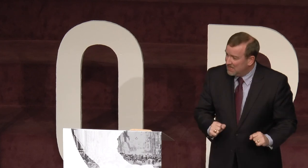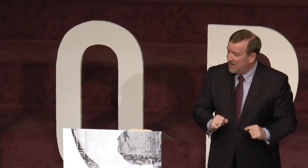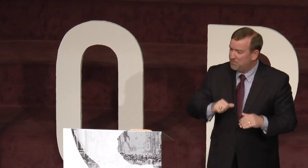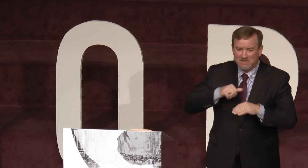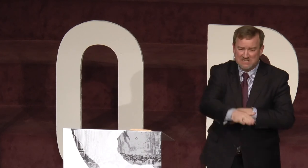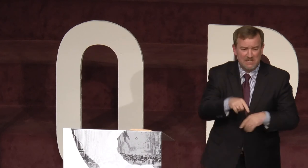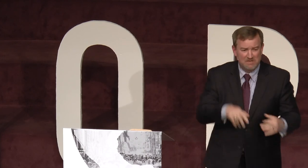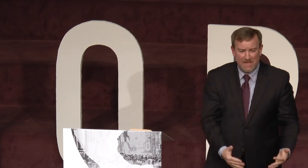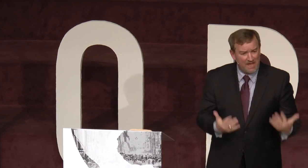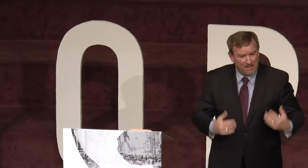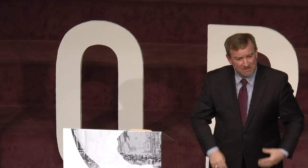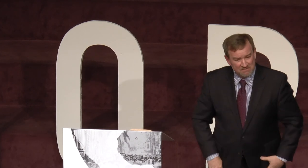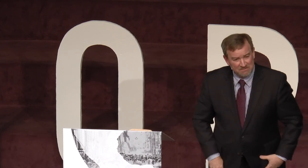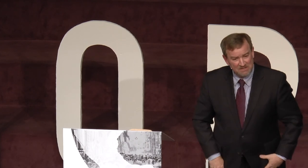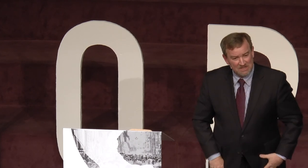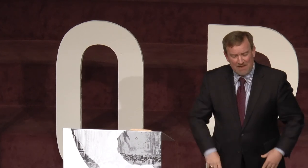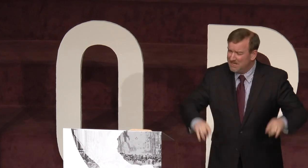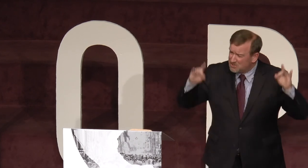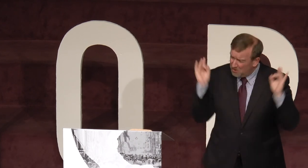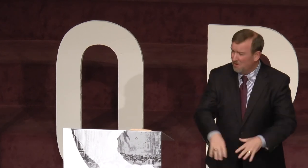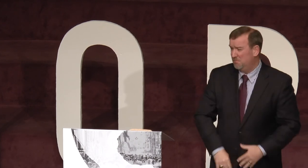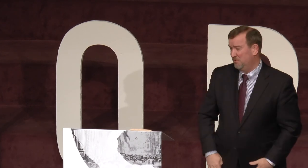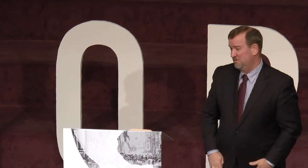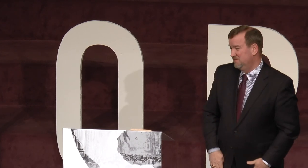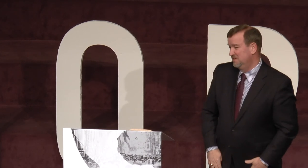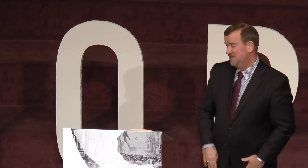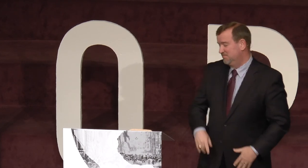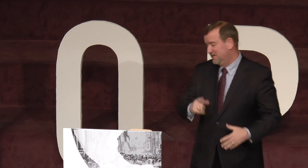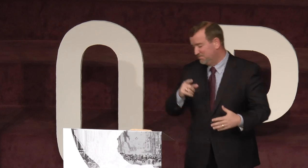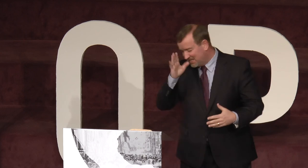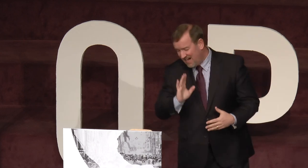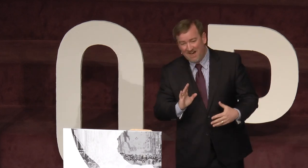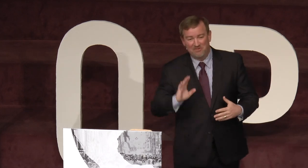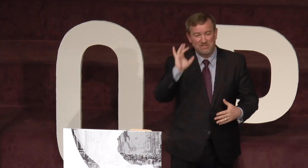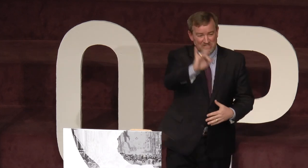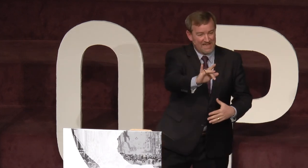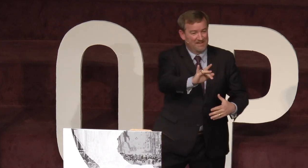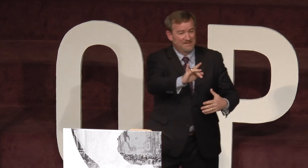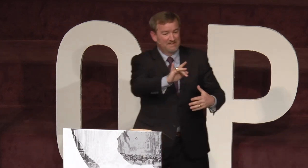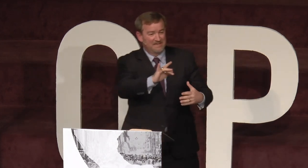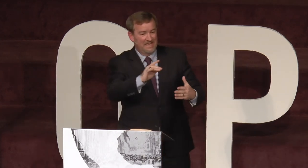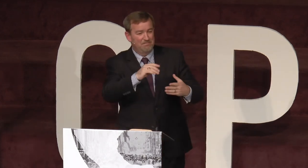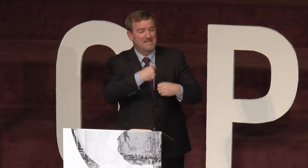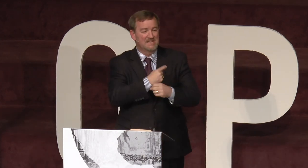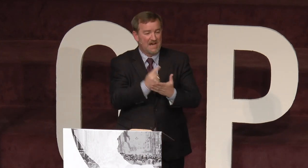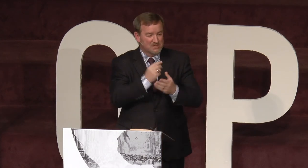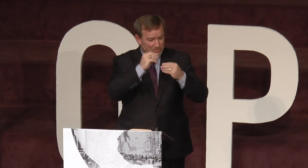And I'm probably sending him into hell. I mean, it's horrible. But God reached down and made the gospel